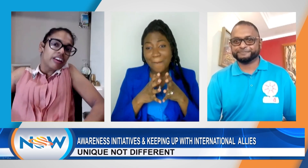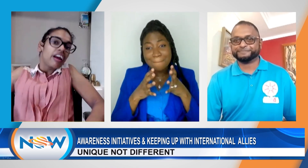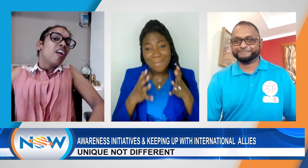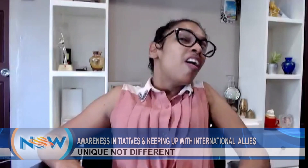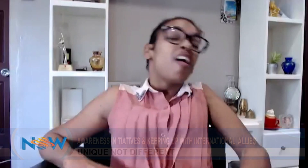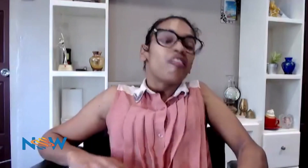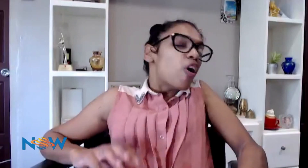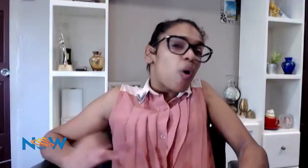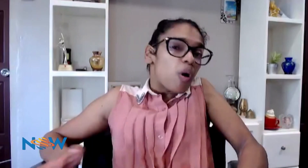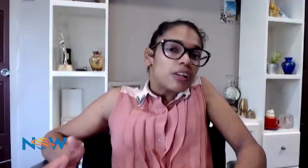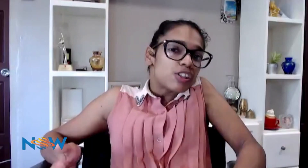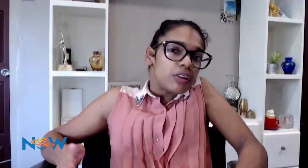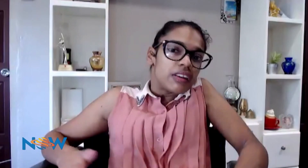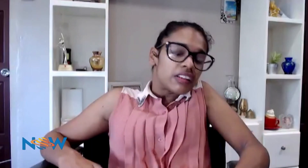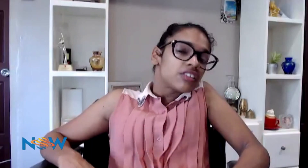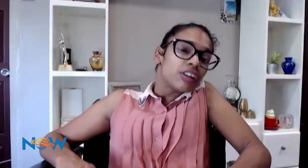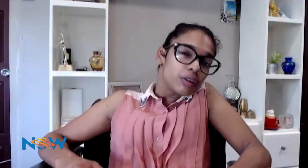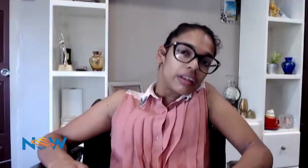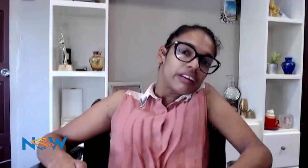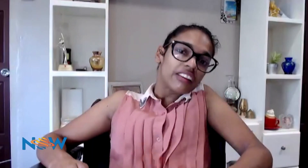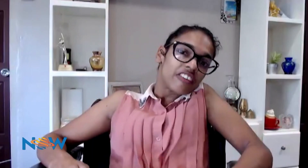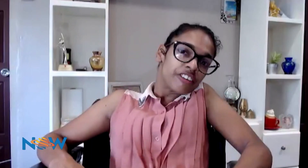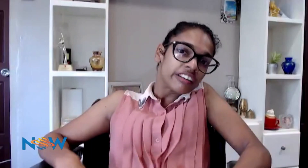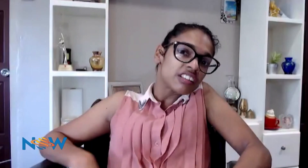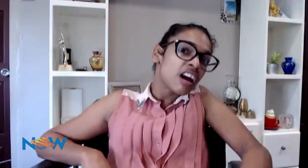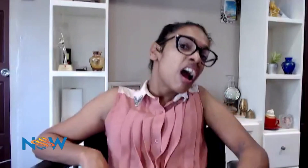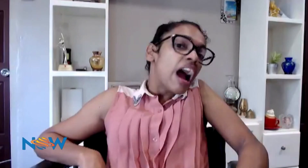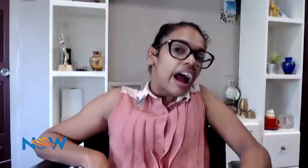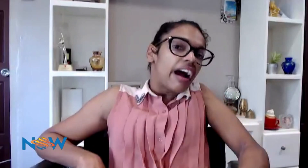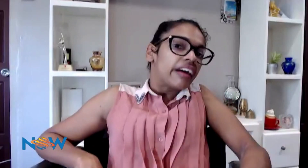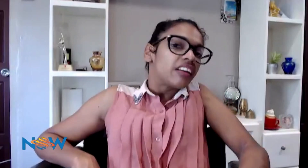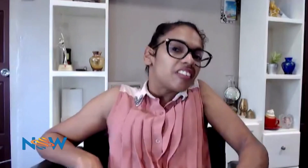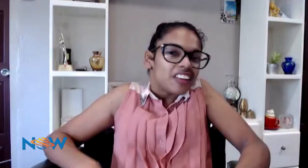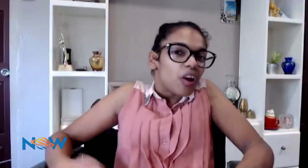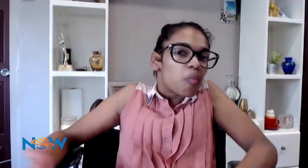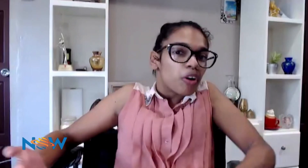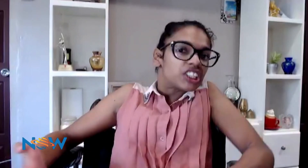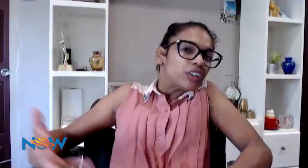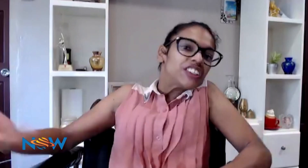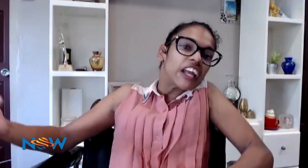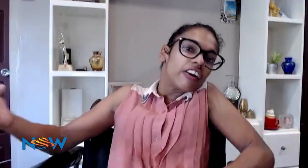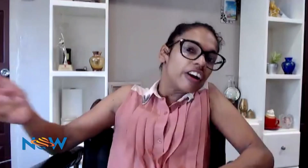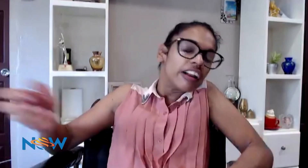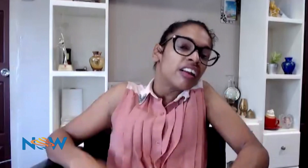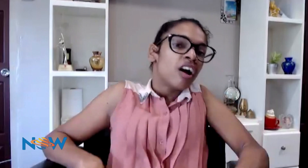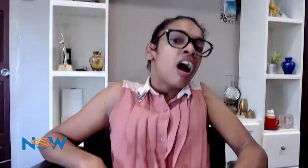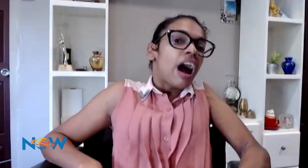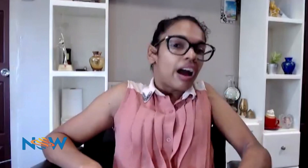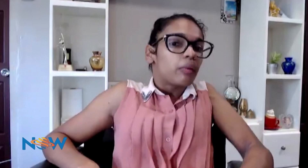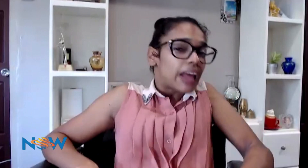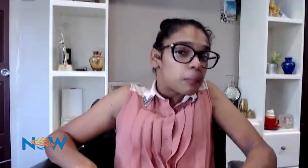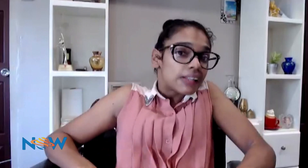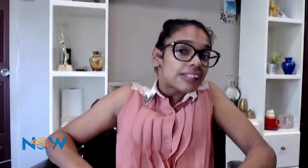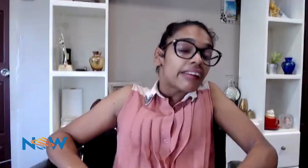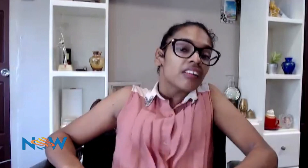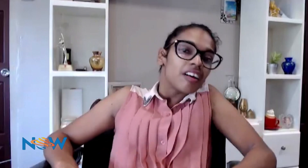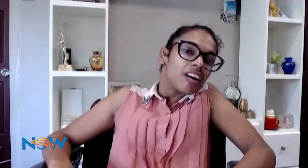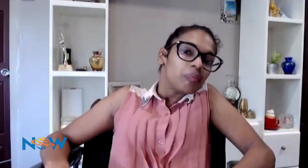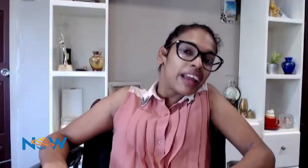for always tuning in to Unique Not Different and the No Morning Show in general. And with that being said, be